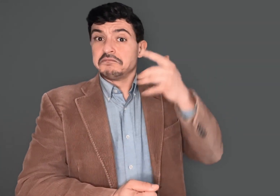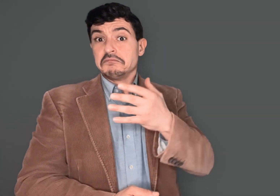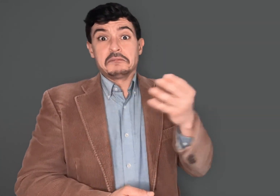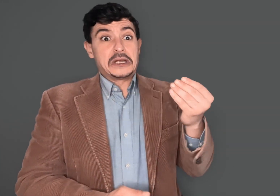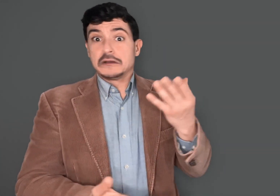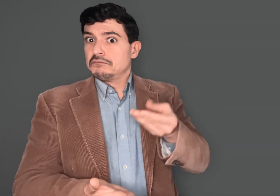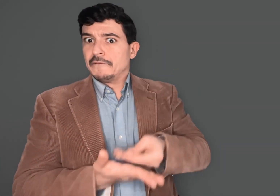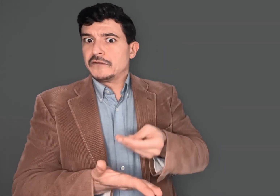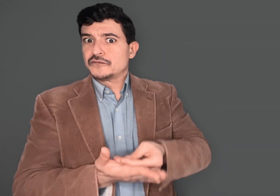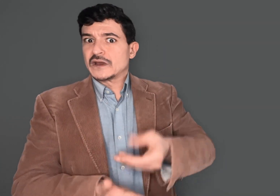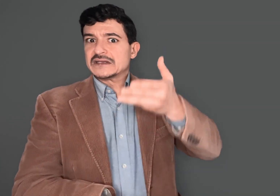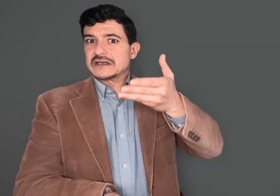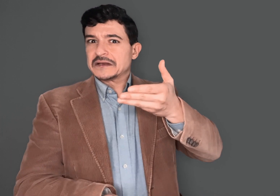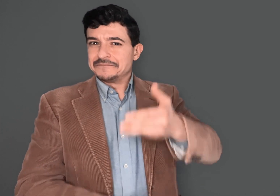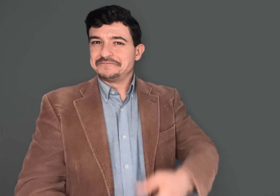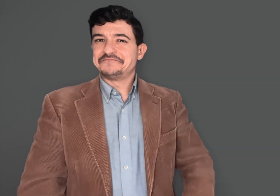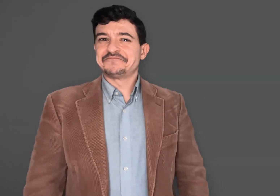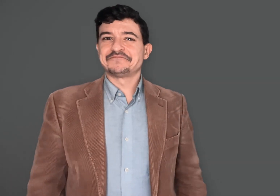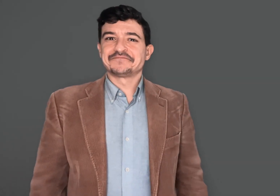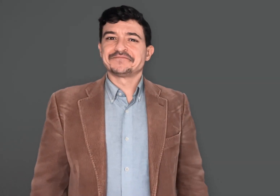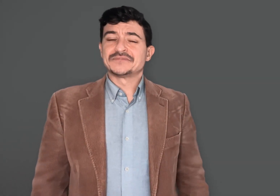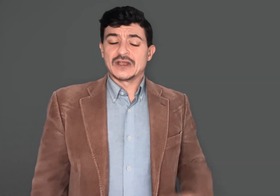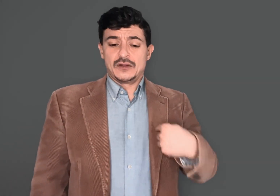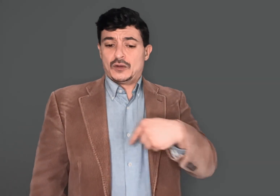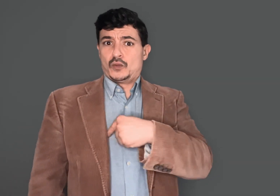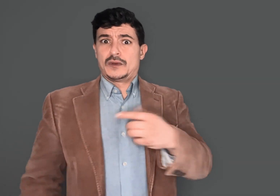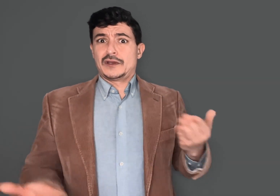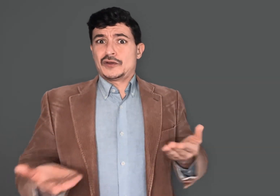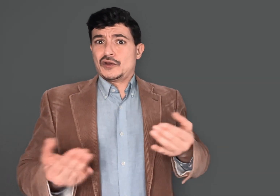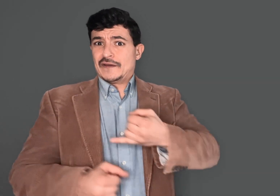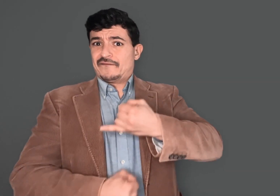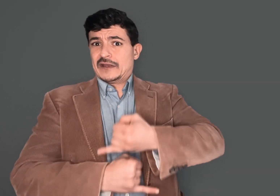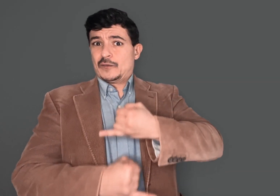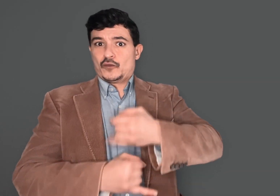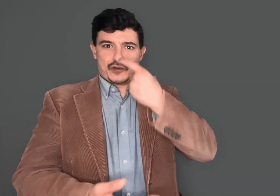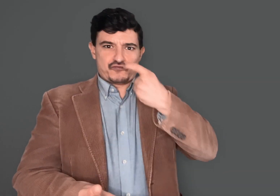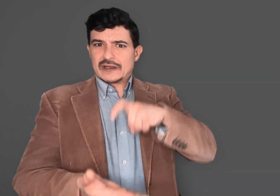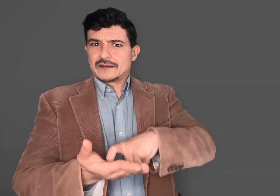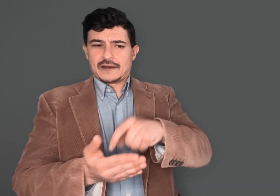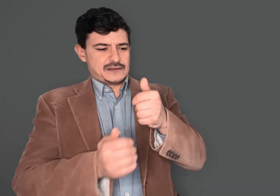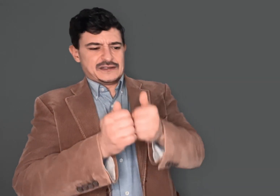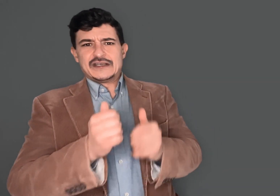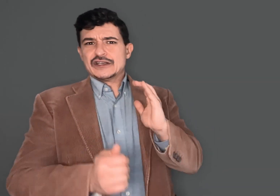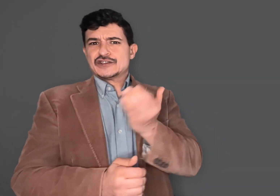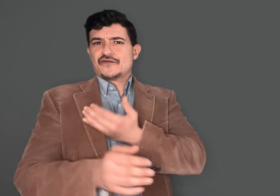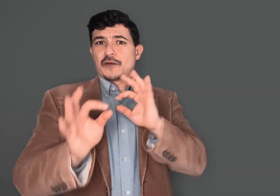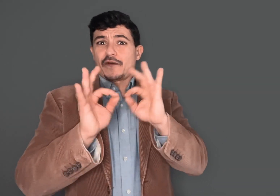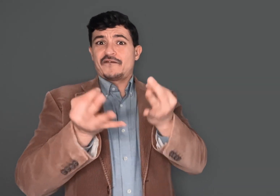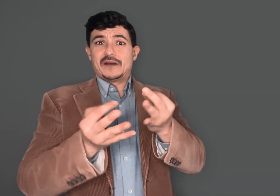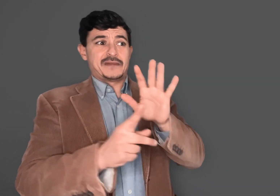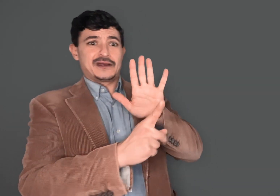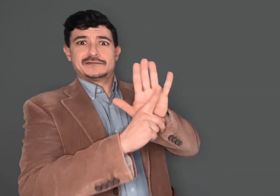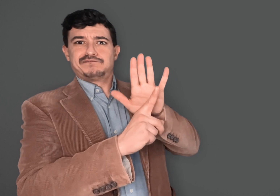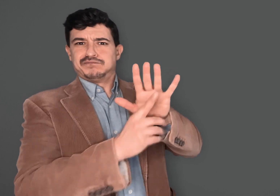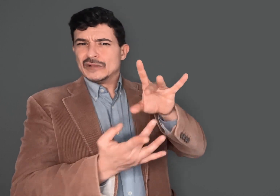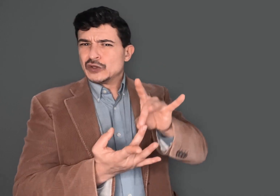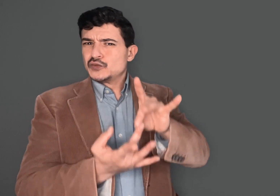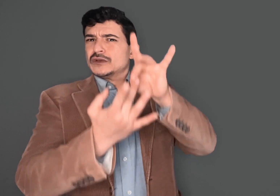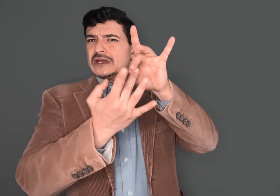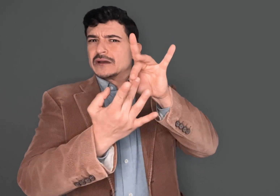advocacy, and even fundraising. We realize here at Fanwood that each of our families comes with